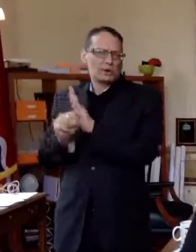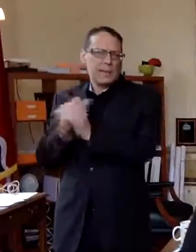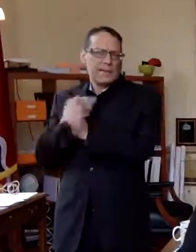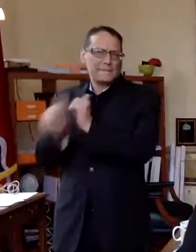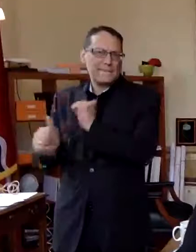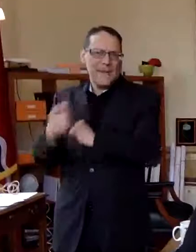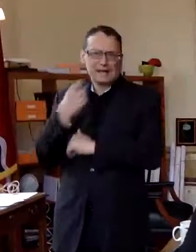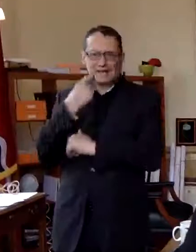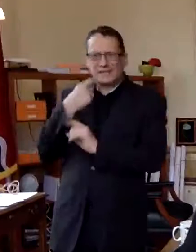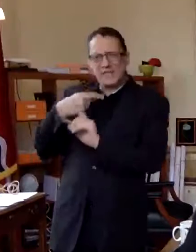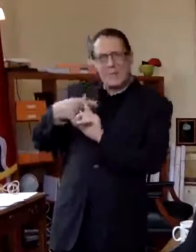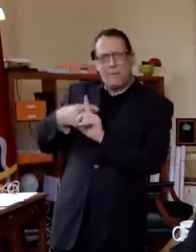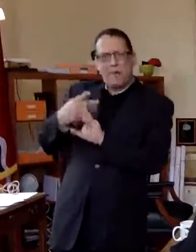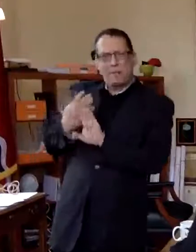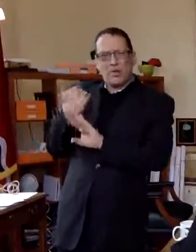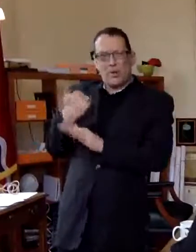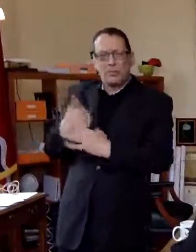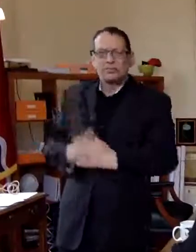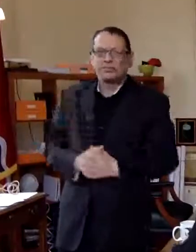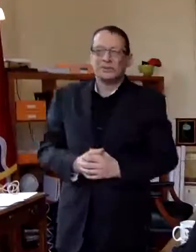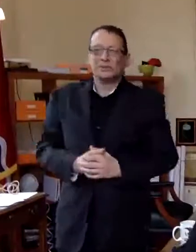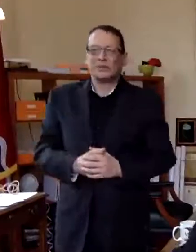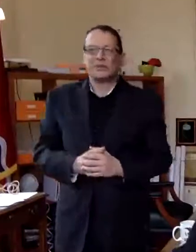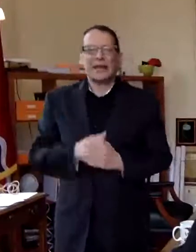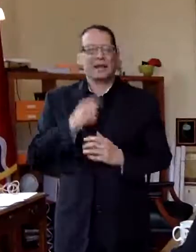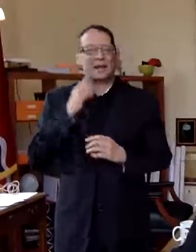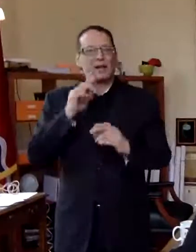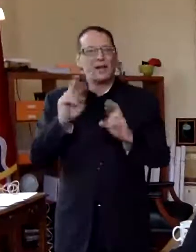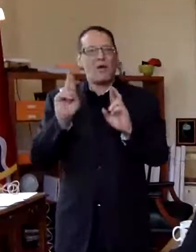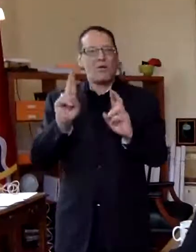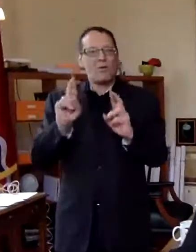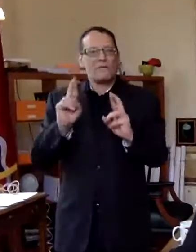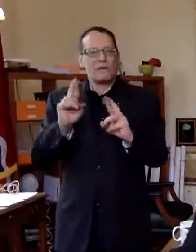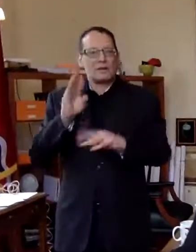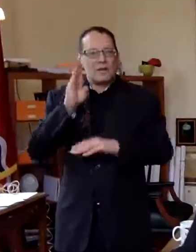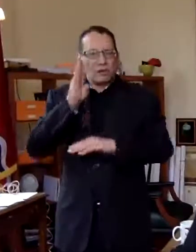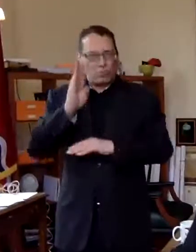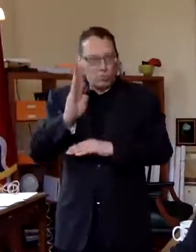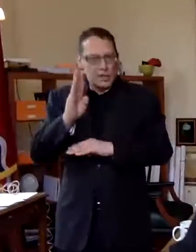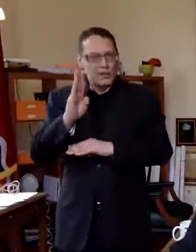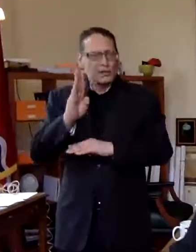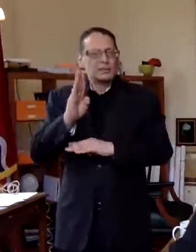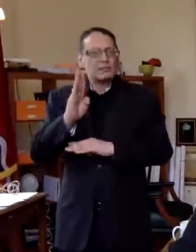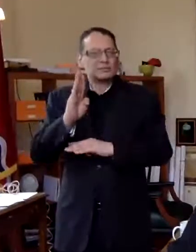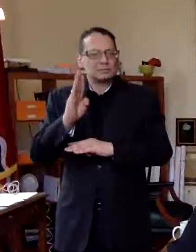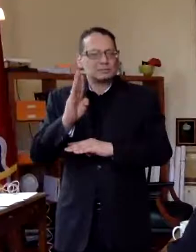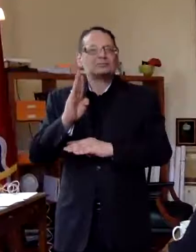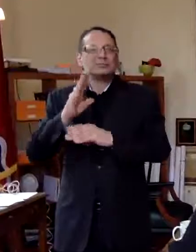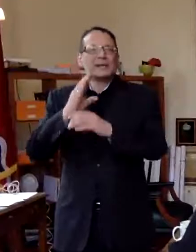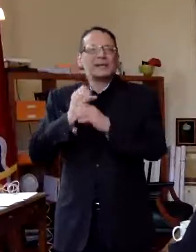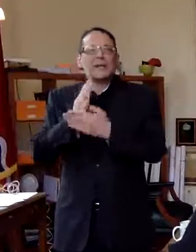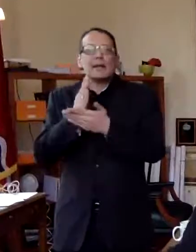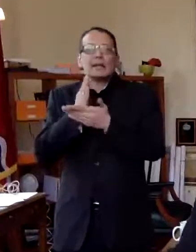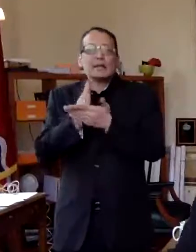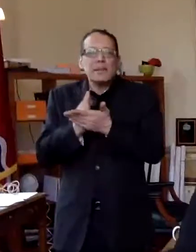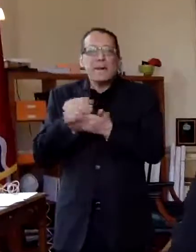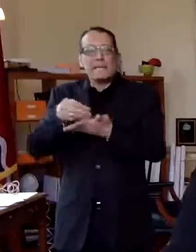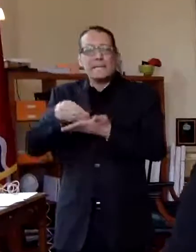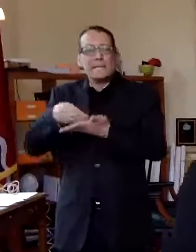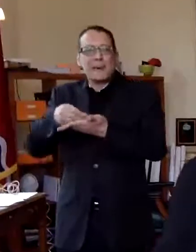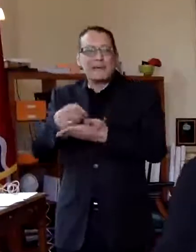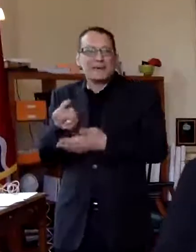just here a month ago so hopefully uh we'll get some of that money maybe